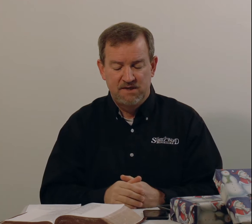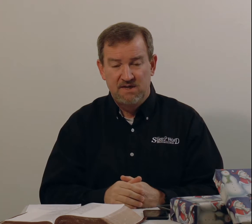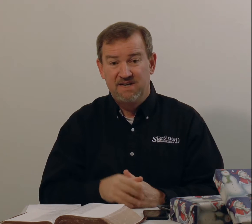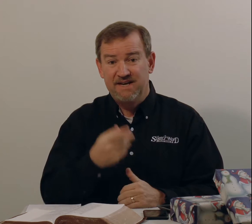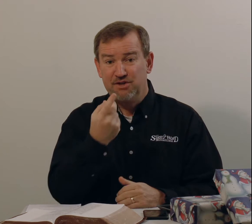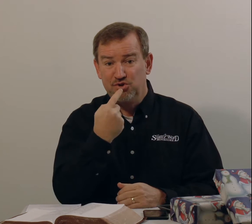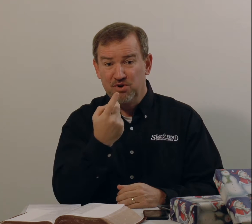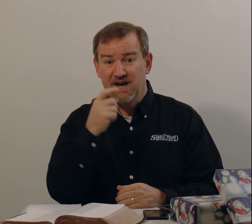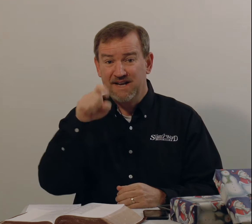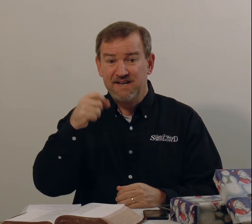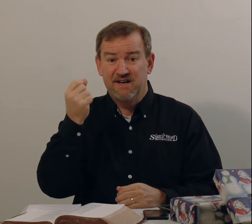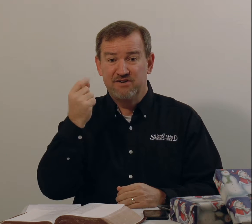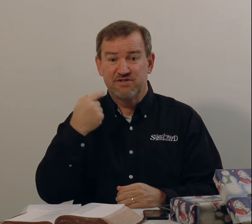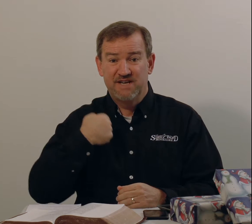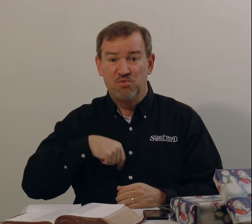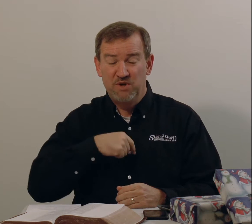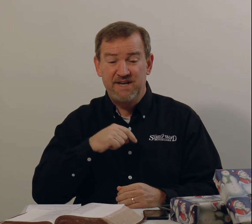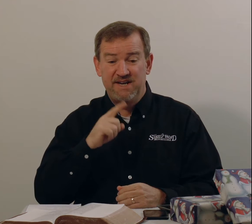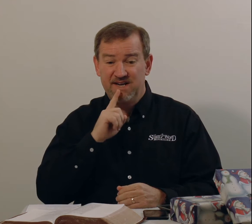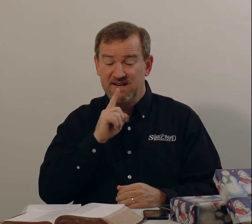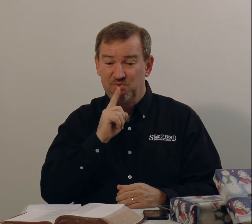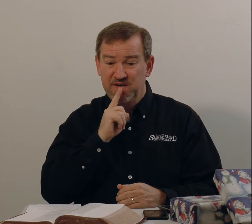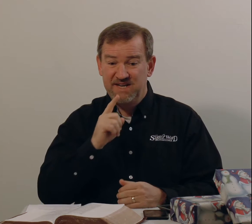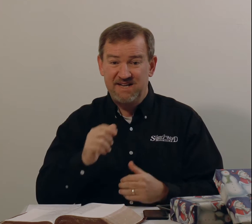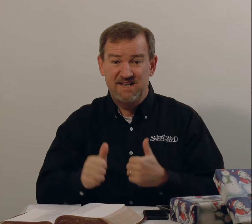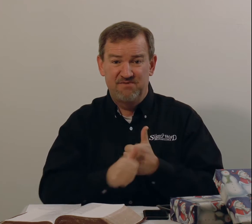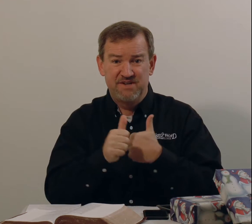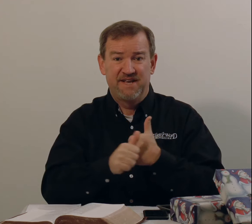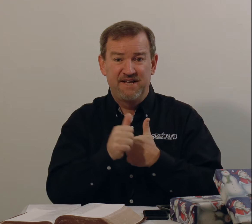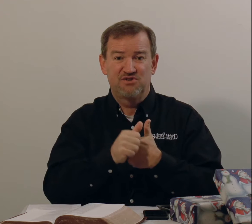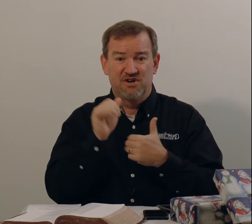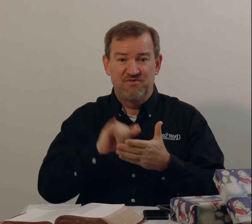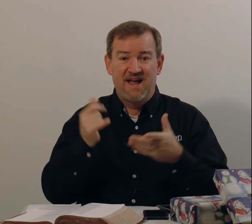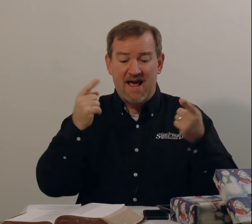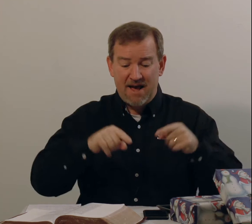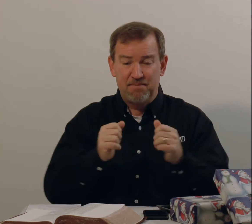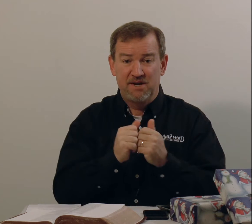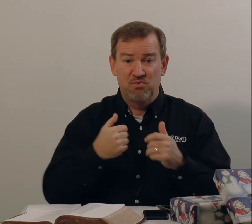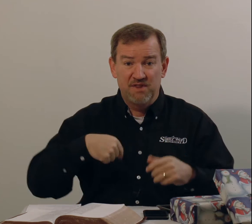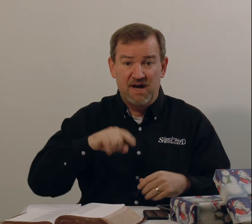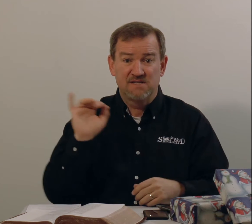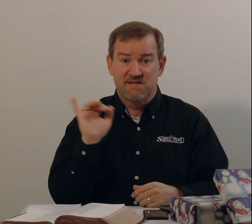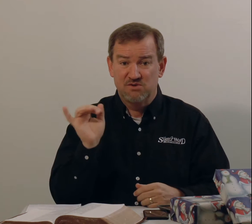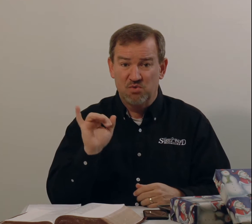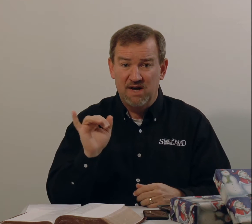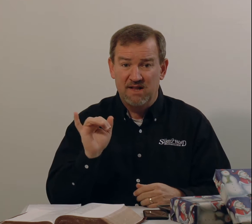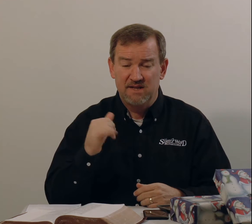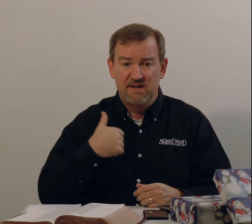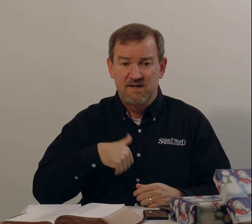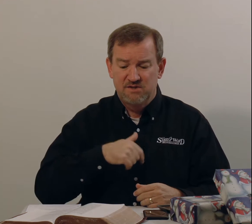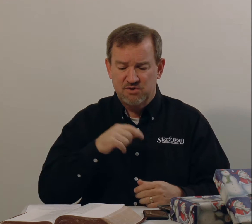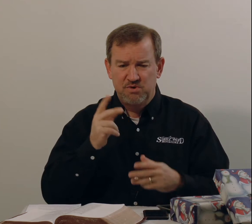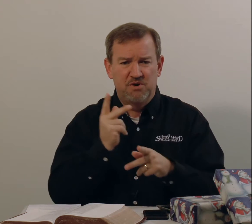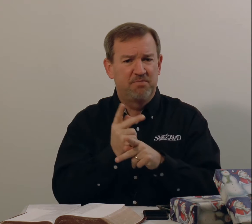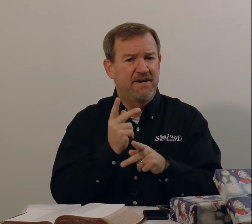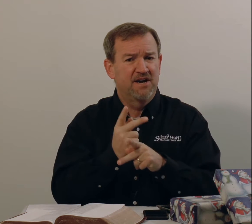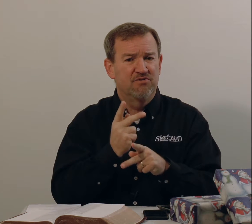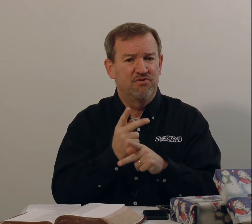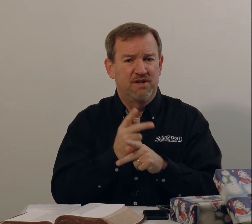And you and I need to understand we, we live in danger of that happening with us as well. And so we want to be careful that